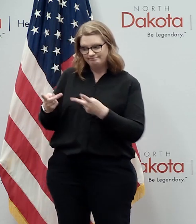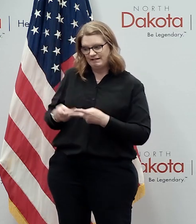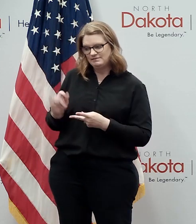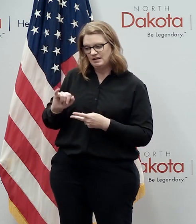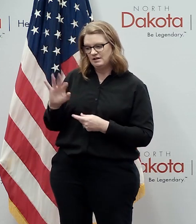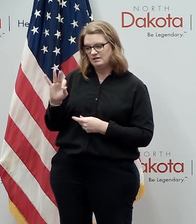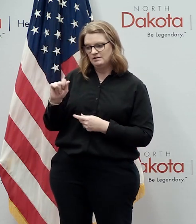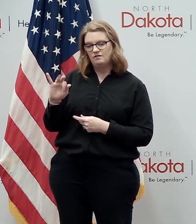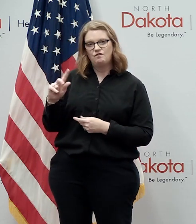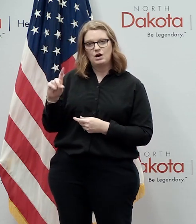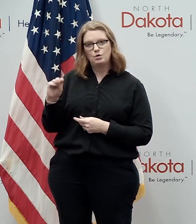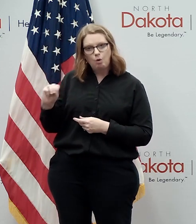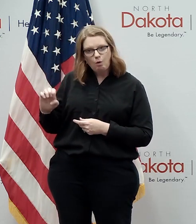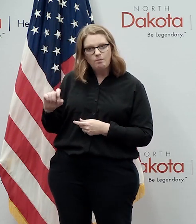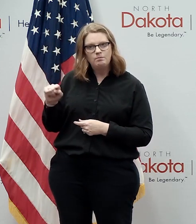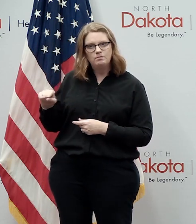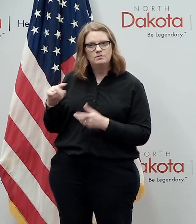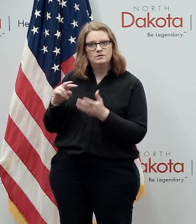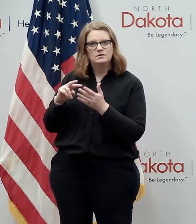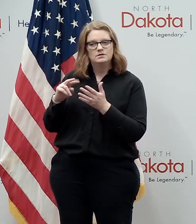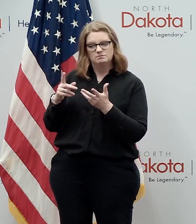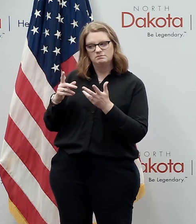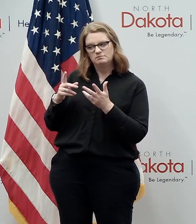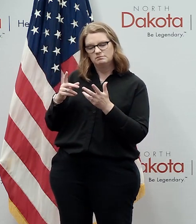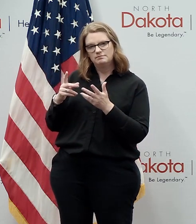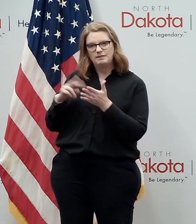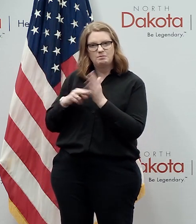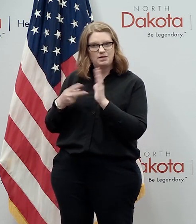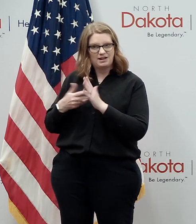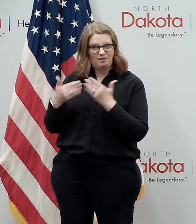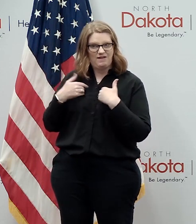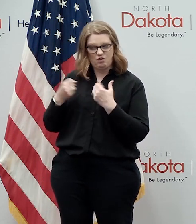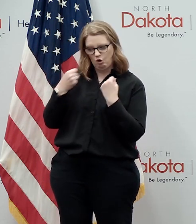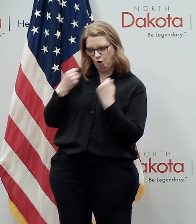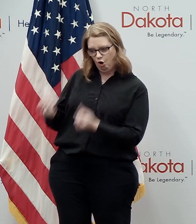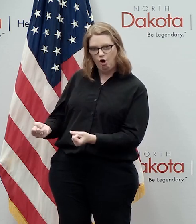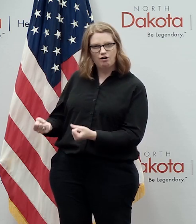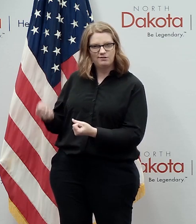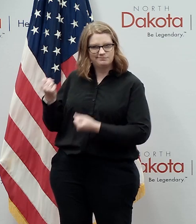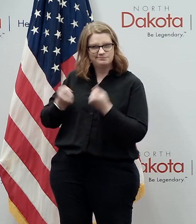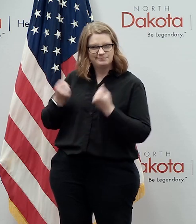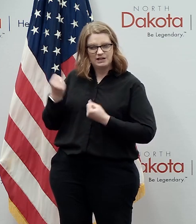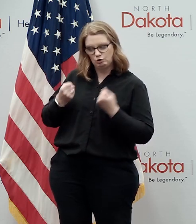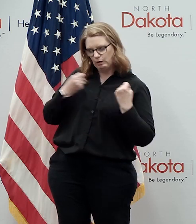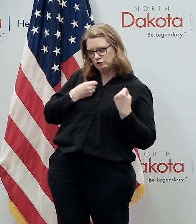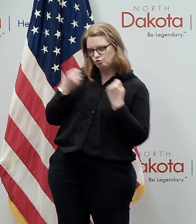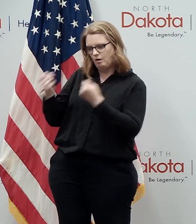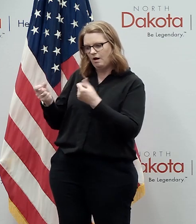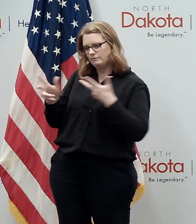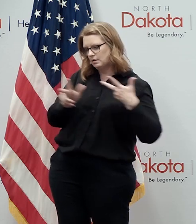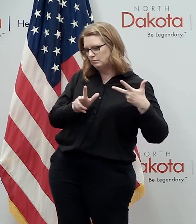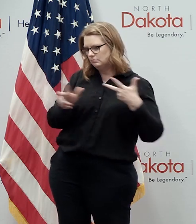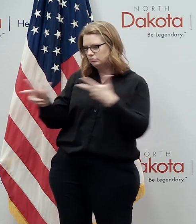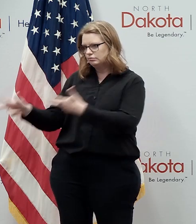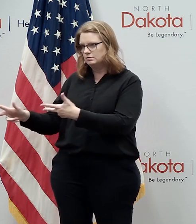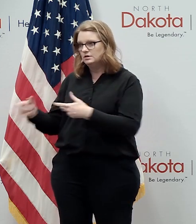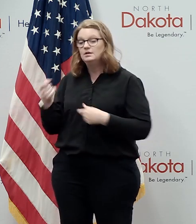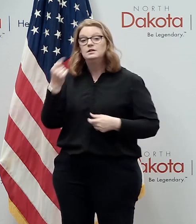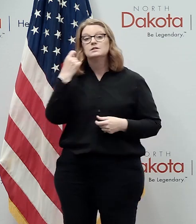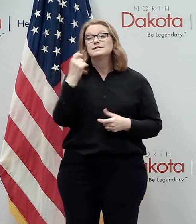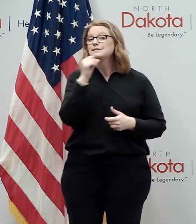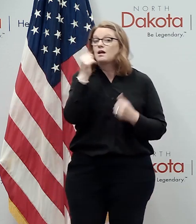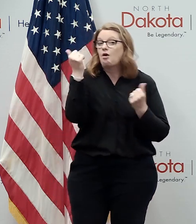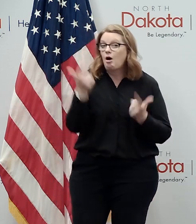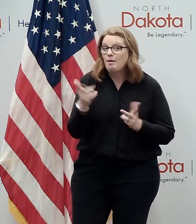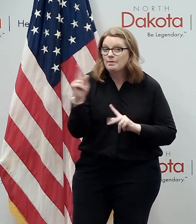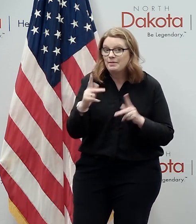the fargo dome kind of imply that you have a car uh and that's why again we're we're we know that that not everybody has a car we know that